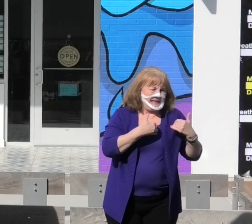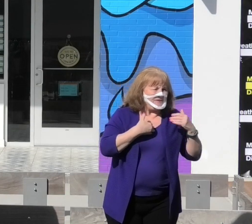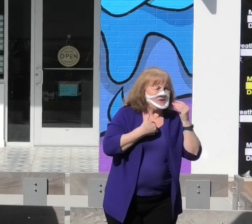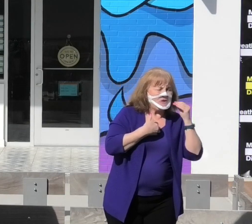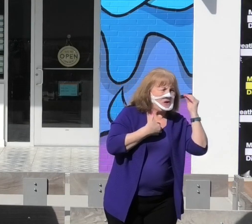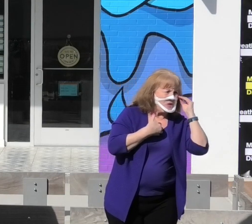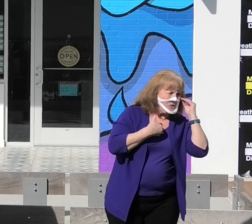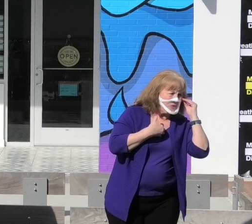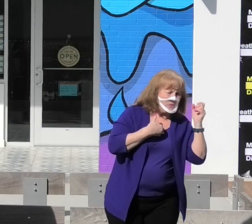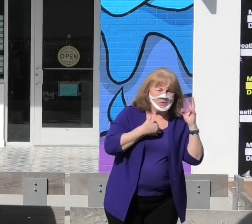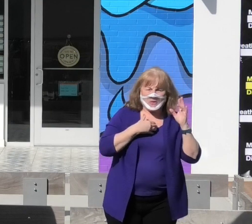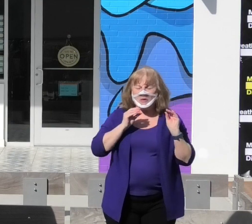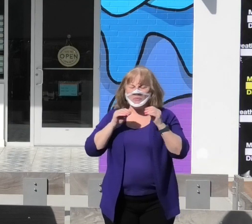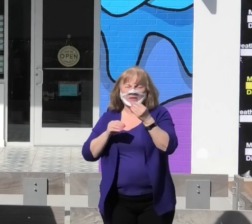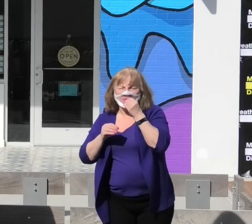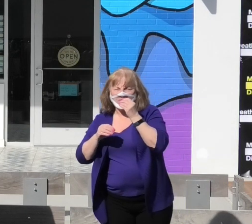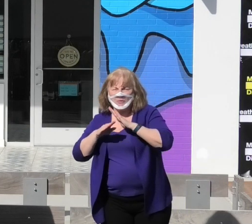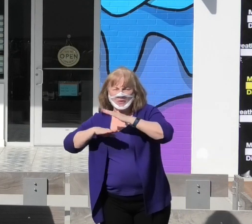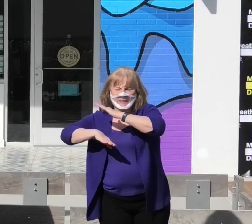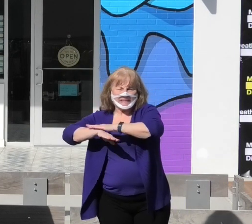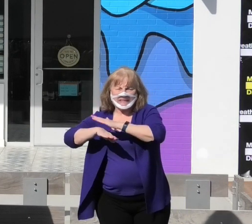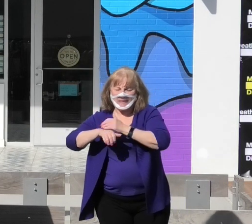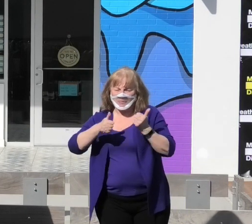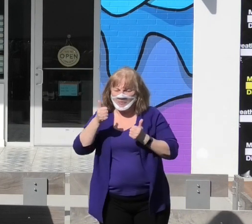a home or putting food on the table.